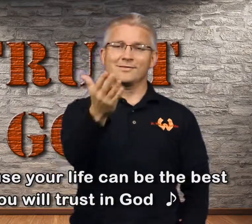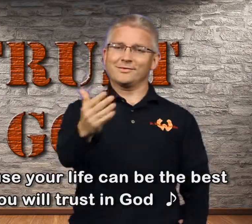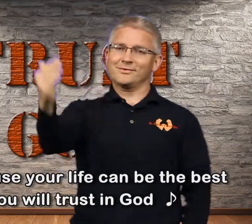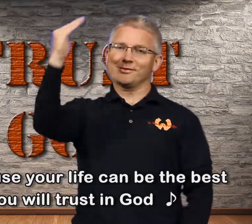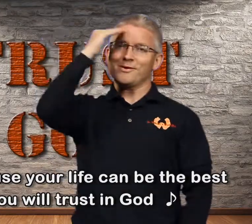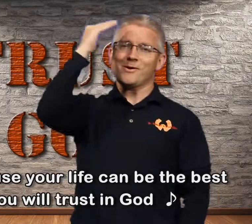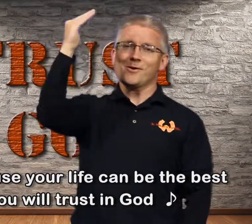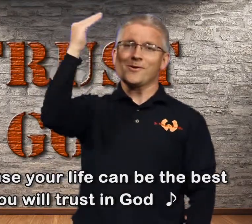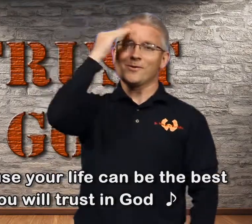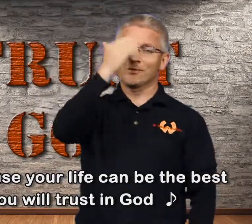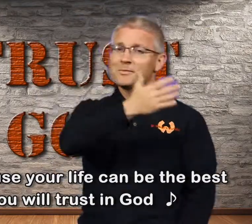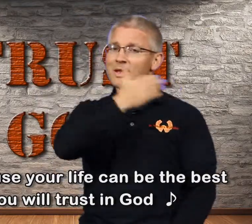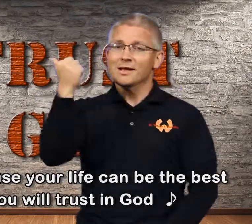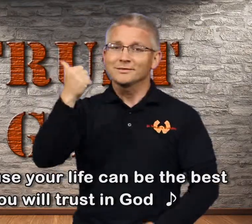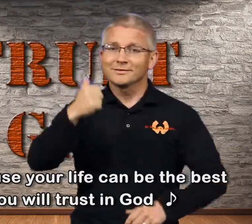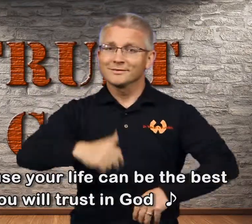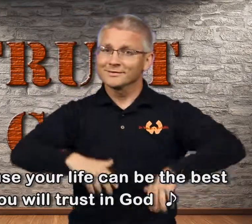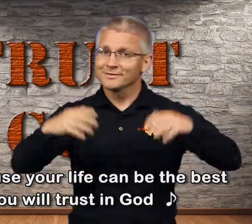can be the best if